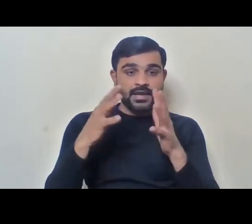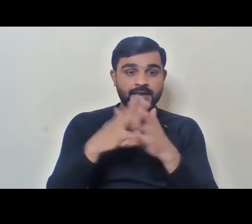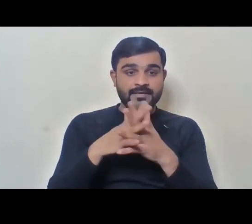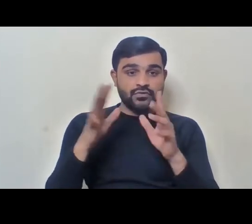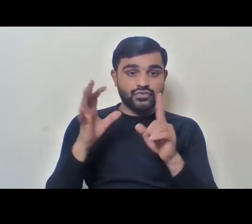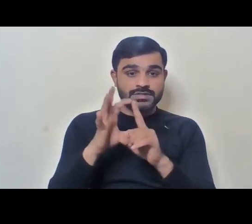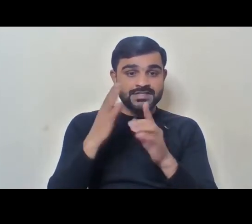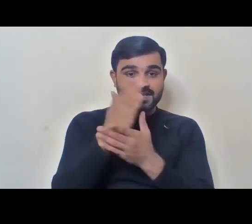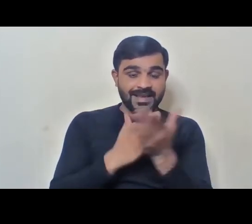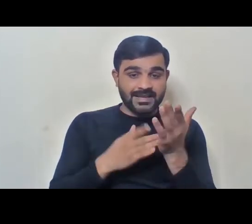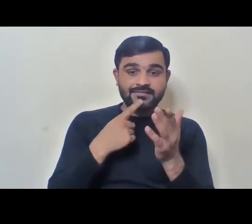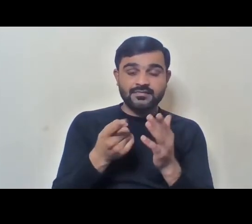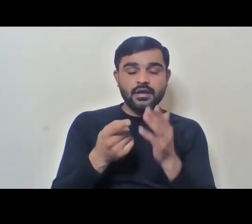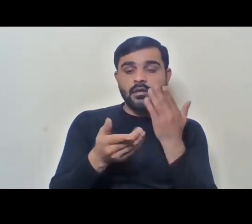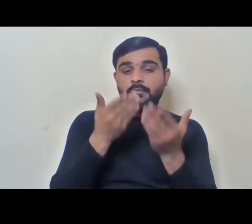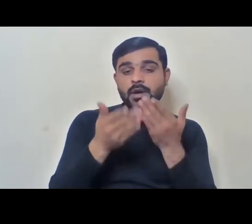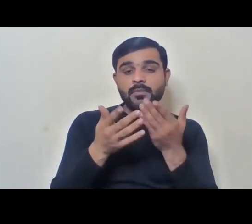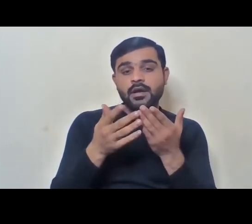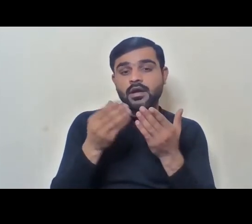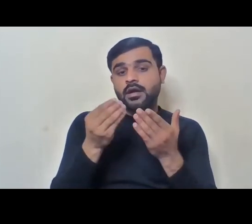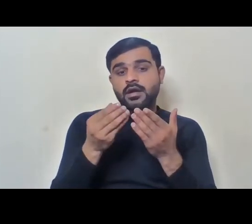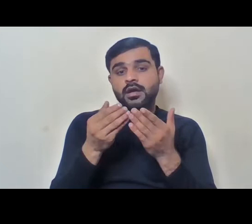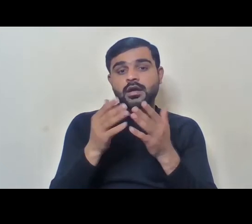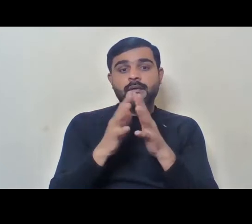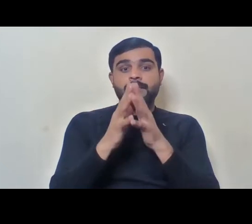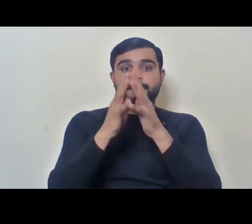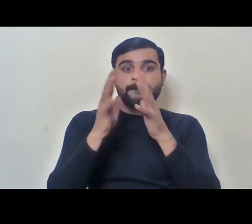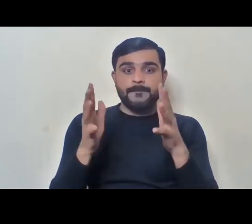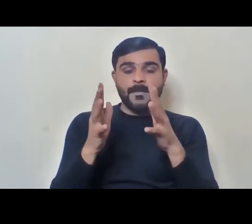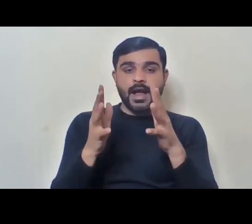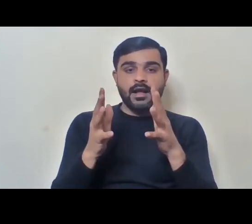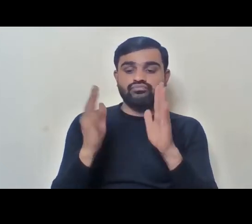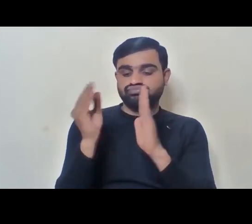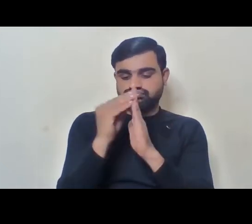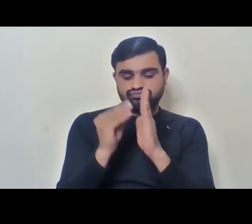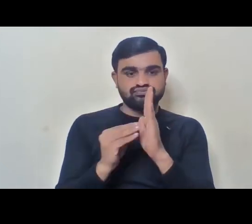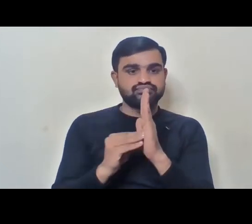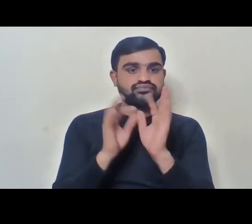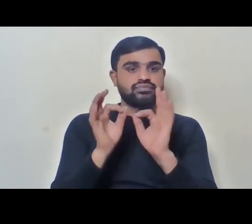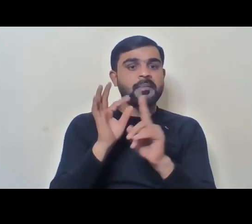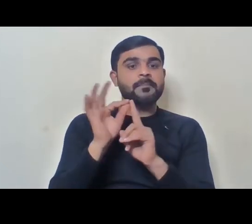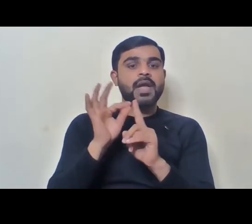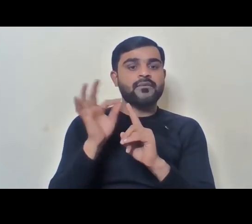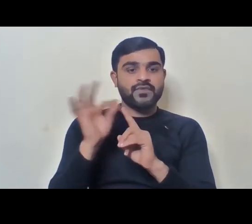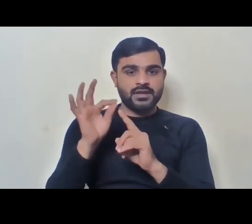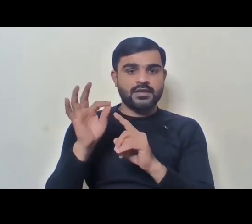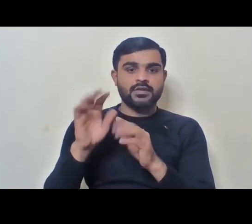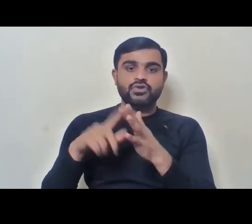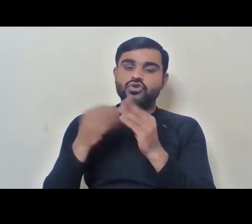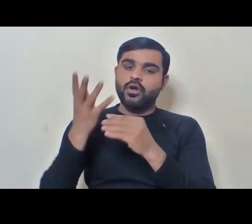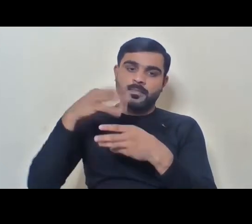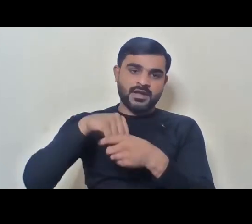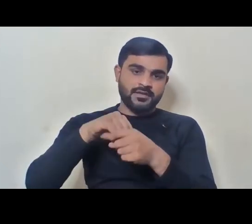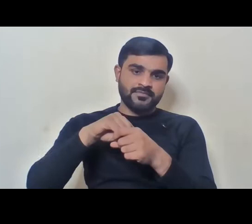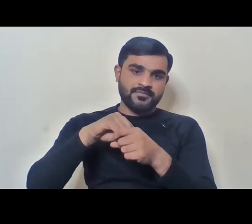unfortunately, there is not much coverage of private employment and